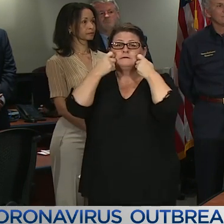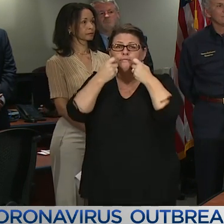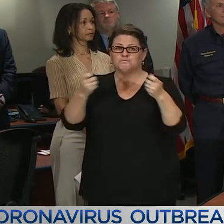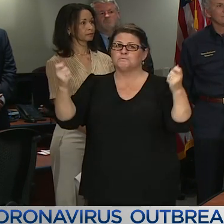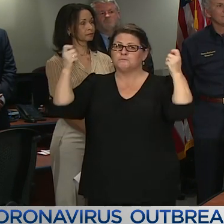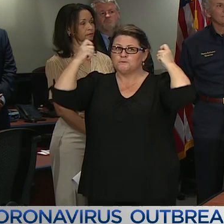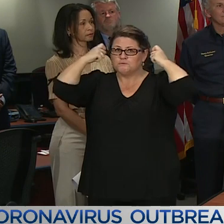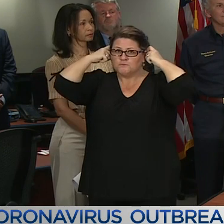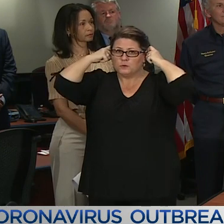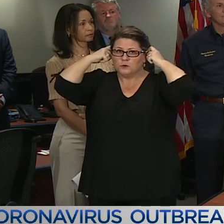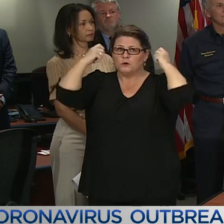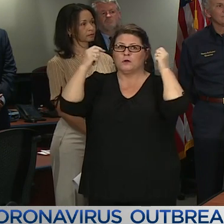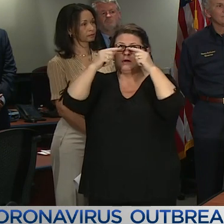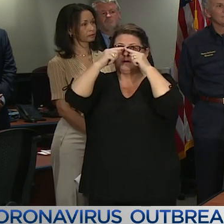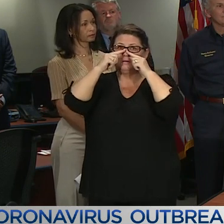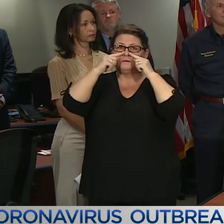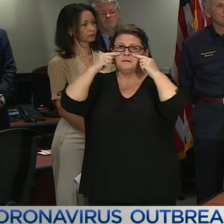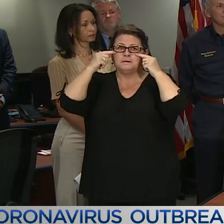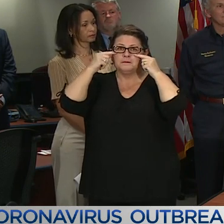to the nose and mouth.